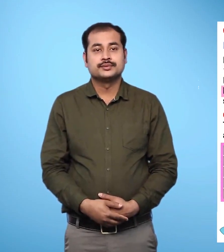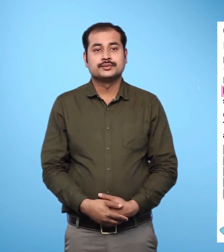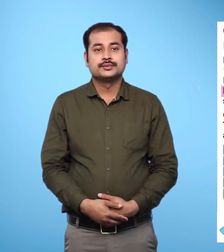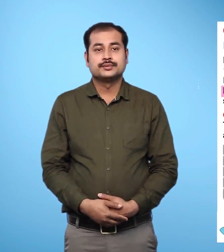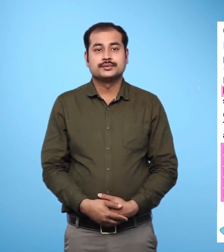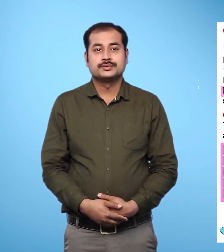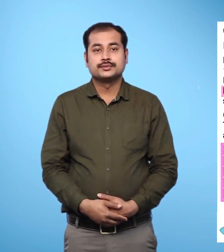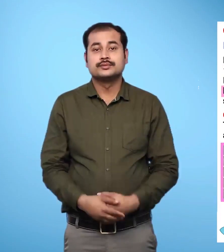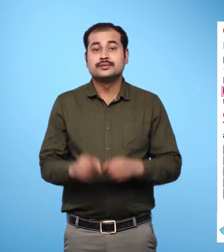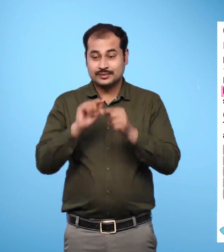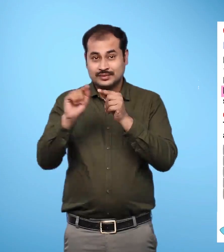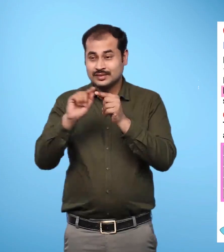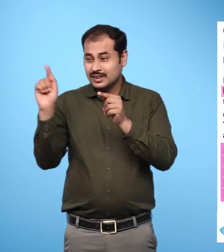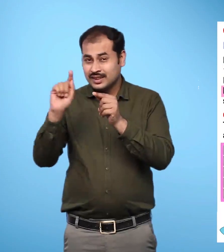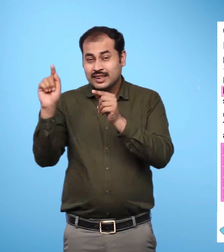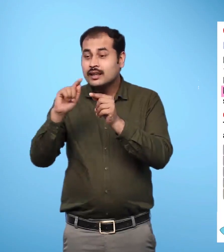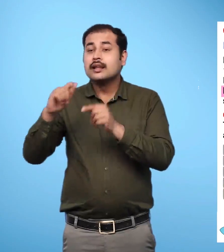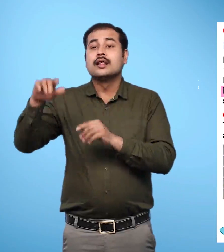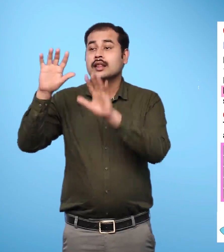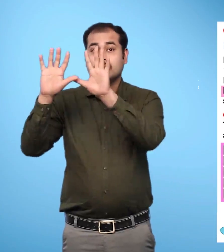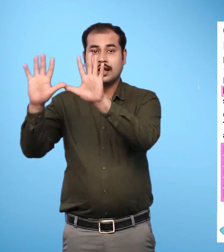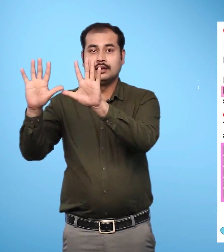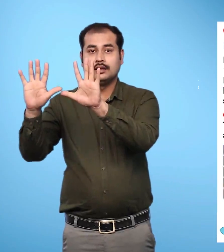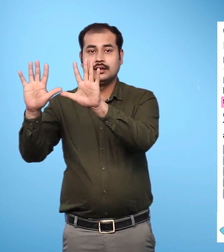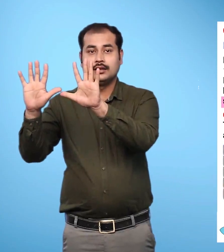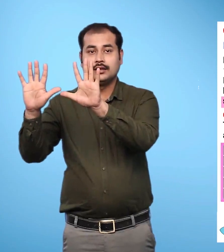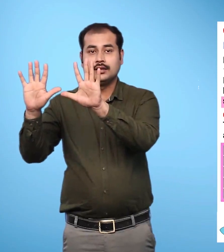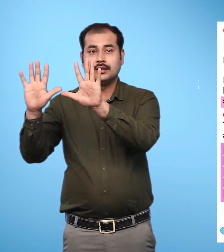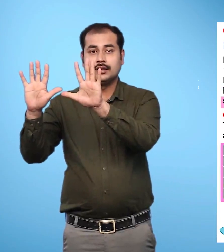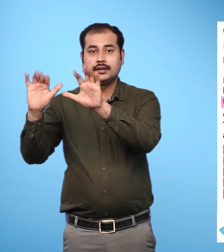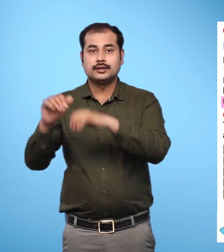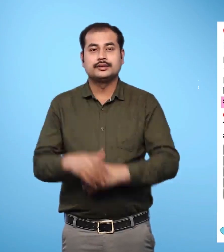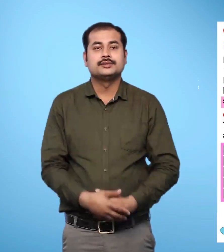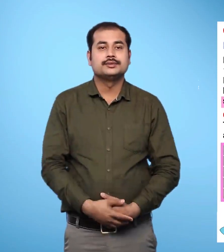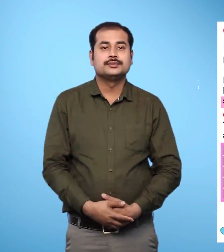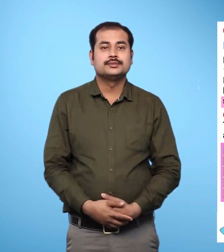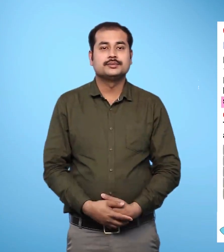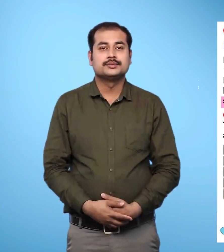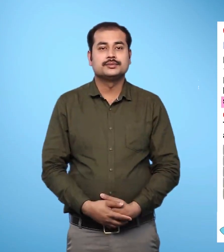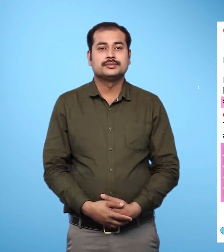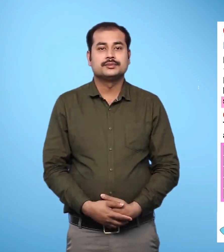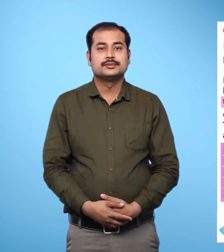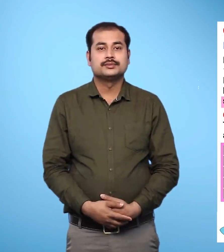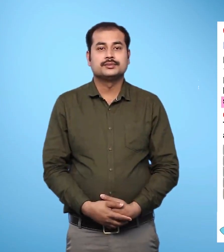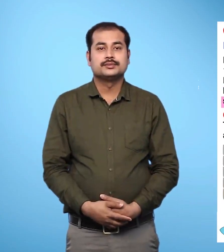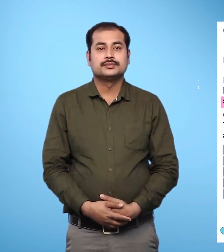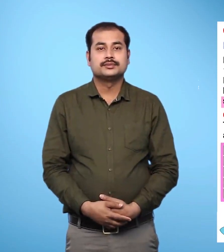the single matchstick. After the equal to sign, a bundle of 10 matchsticks is shown.